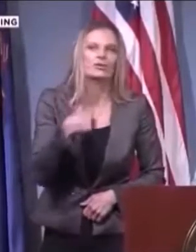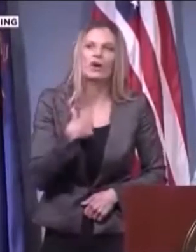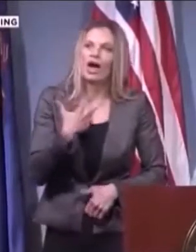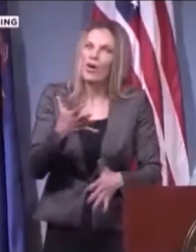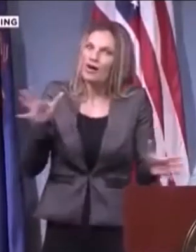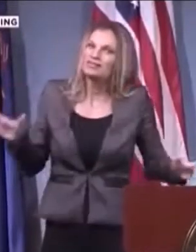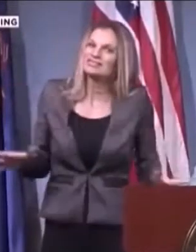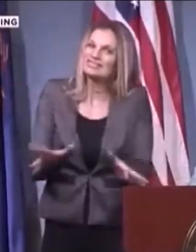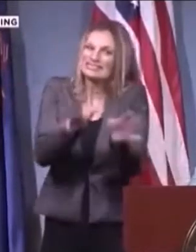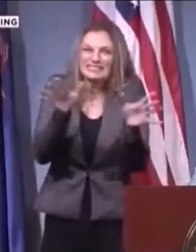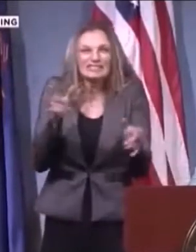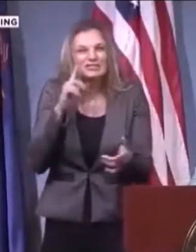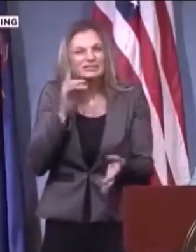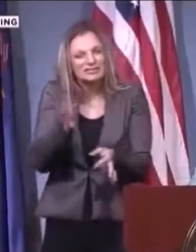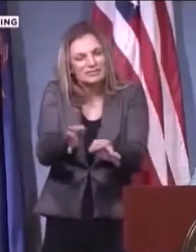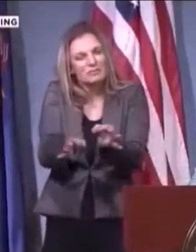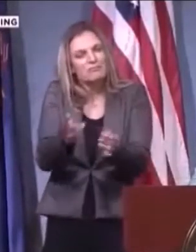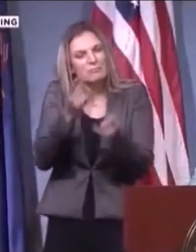live on TV.